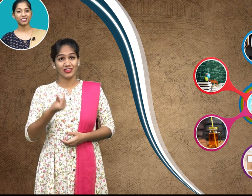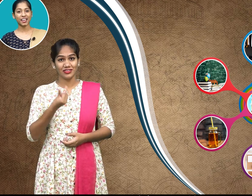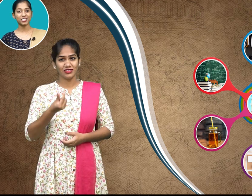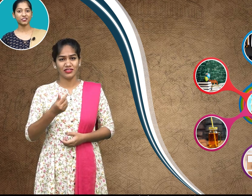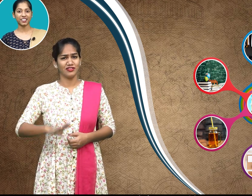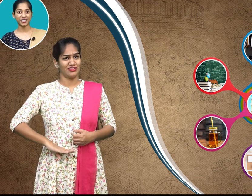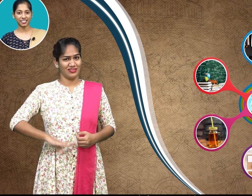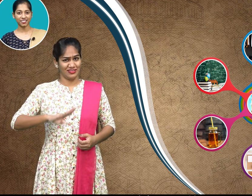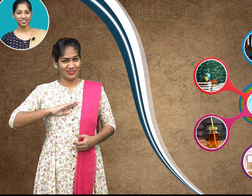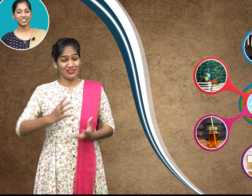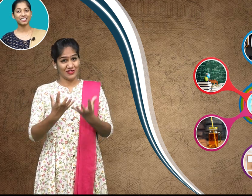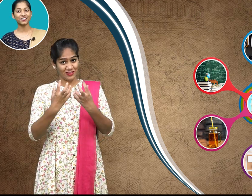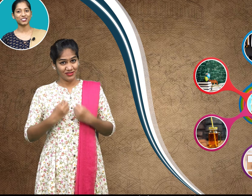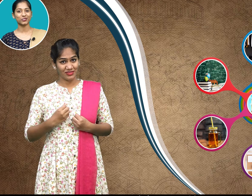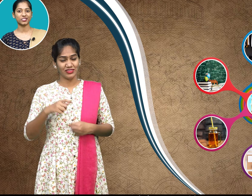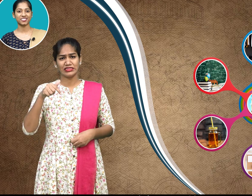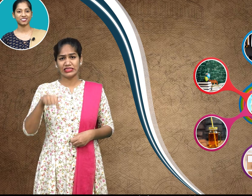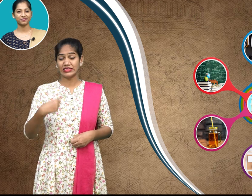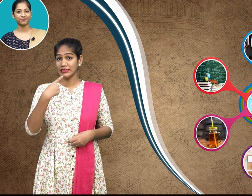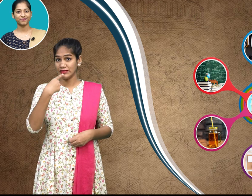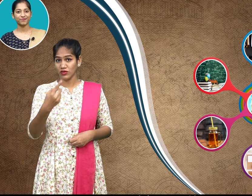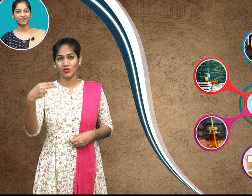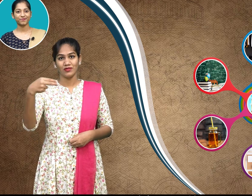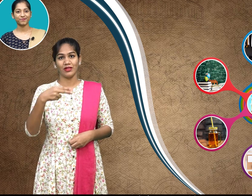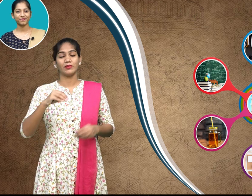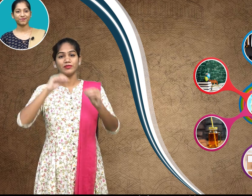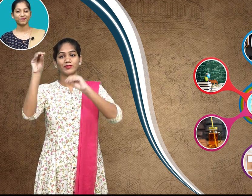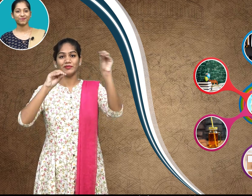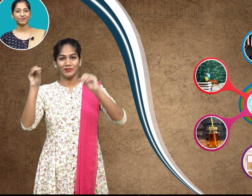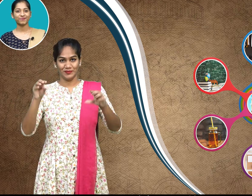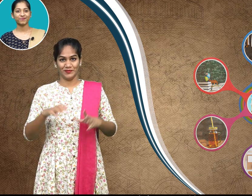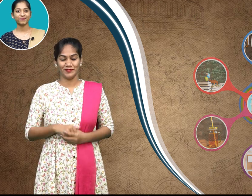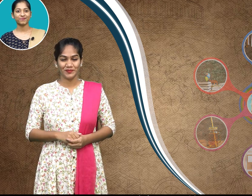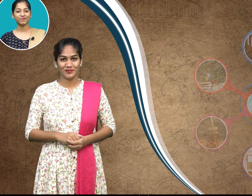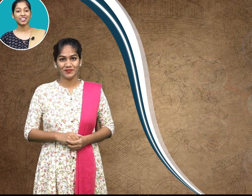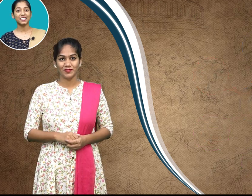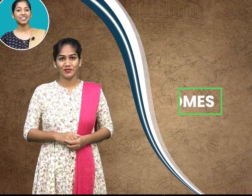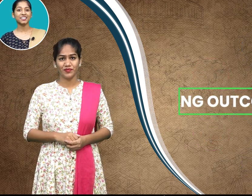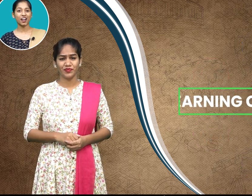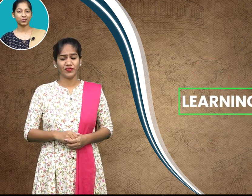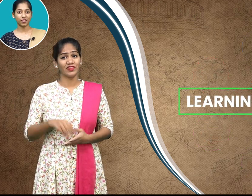satisfy a need is a resource learning outcomes